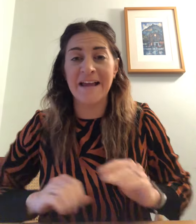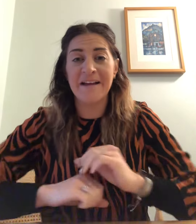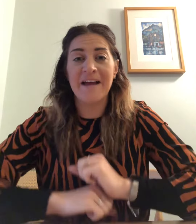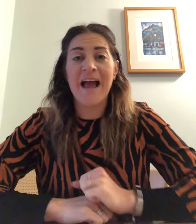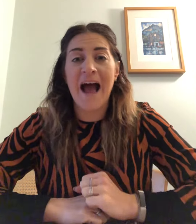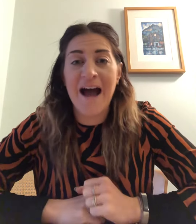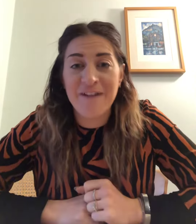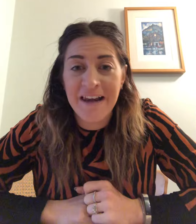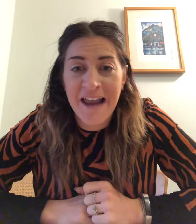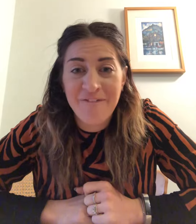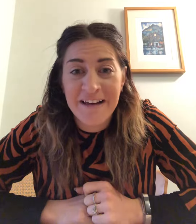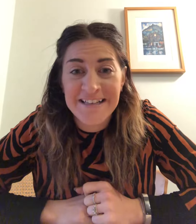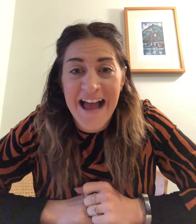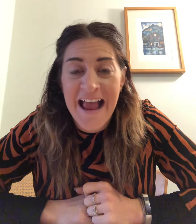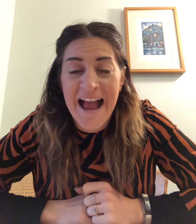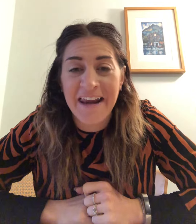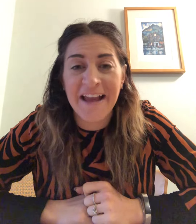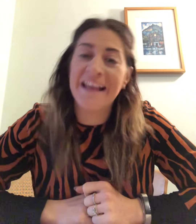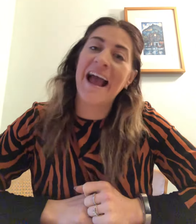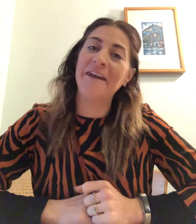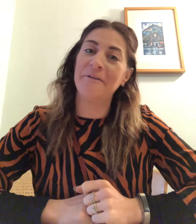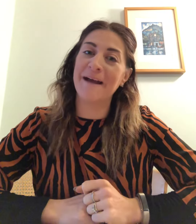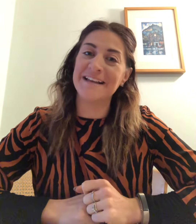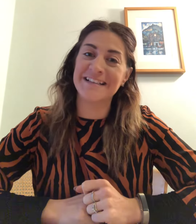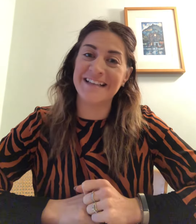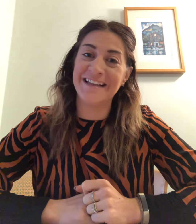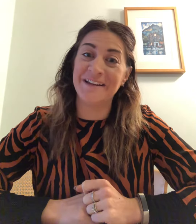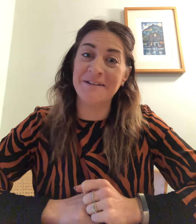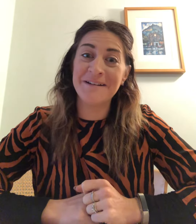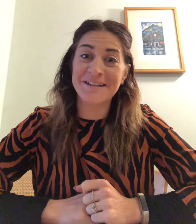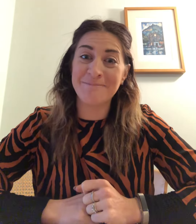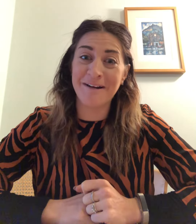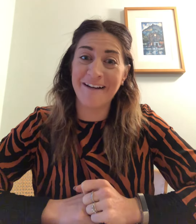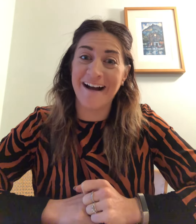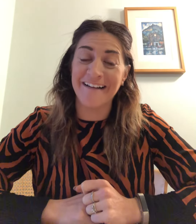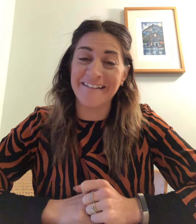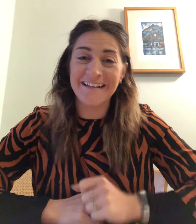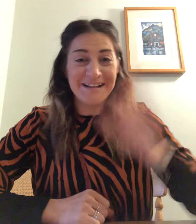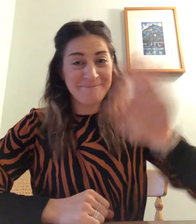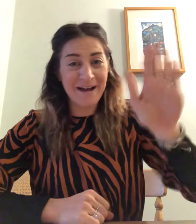Have a lovely day and I cannot wait to see you tomorrow. Bye.